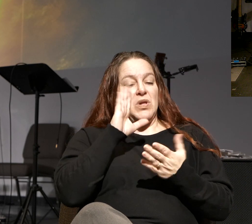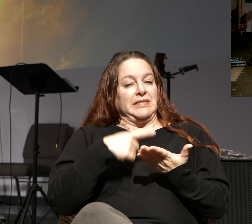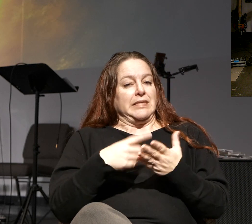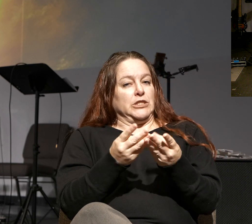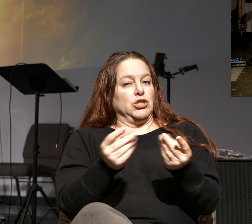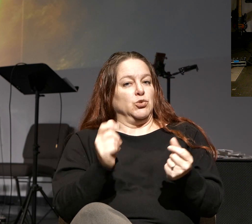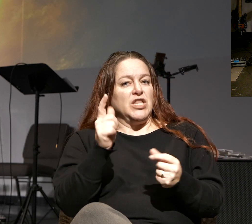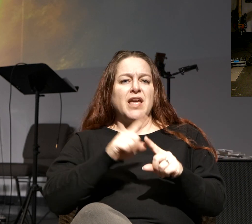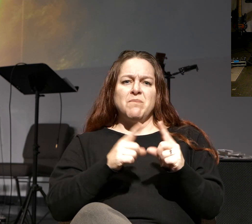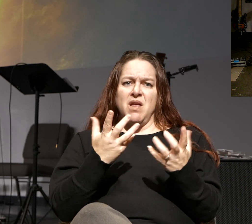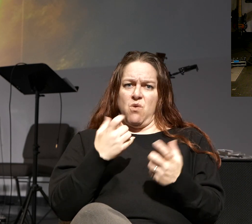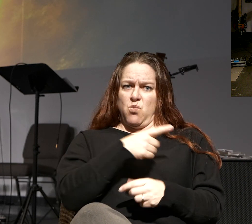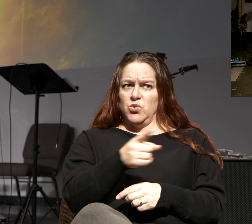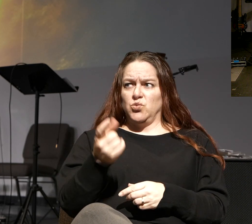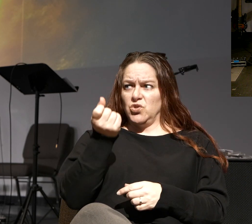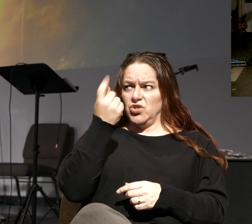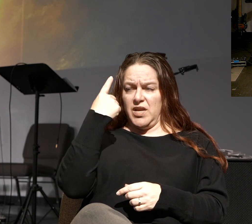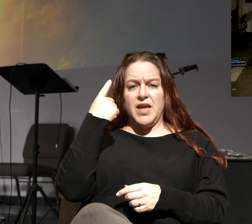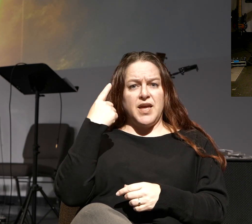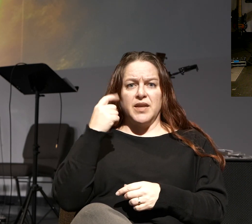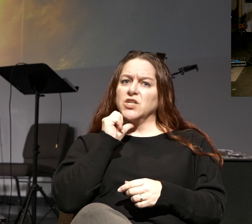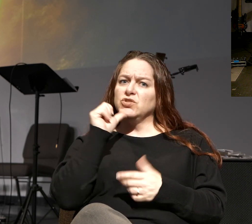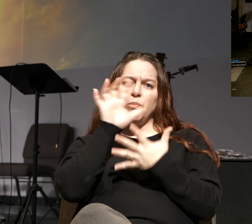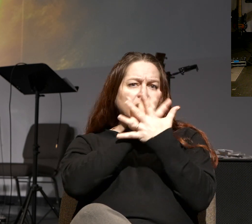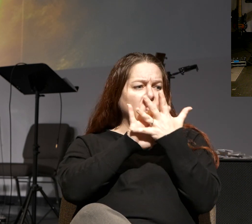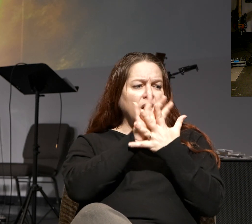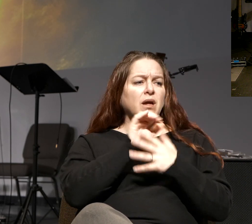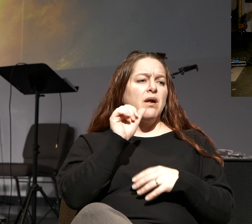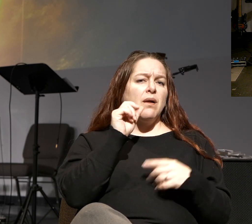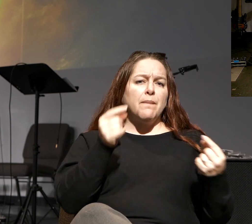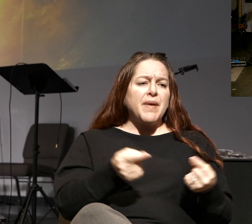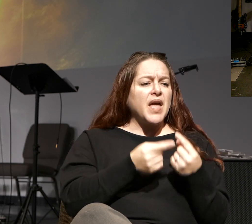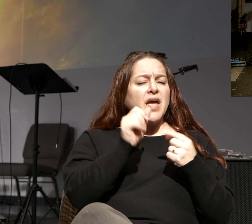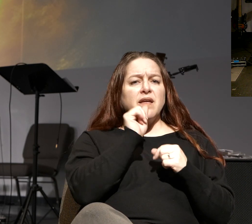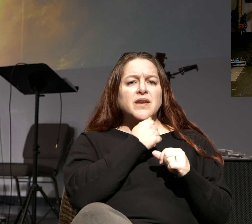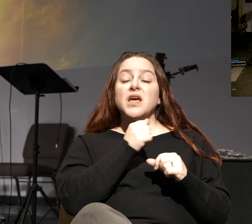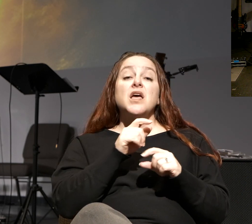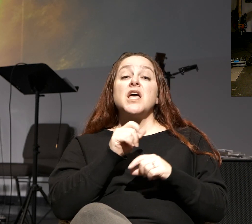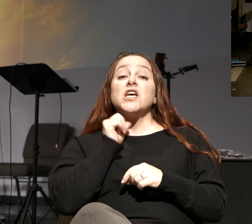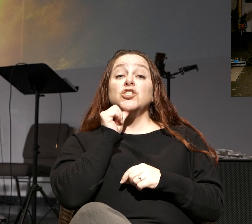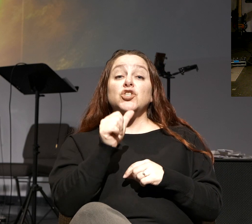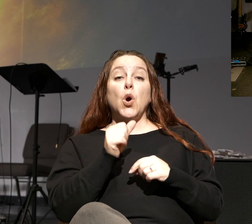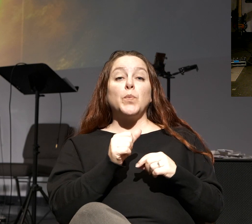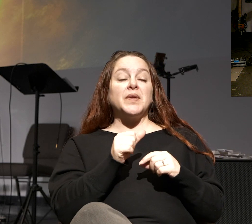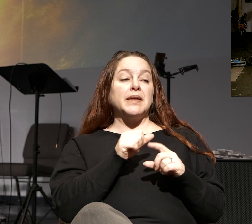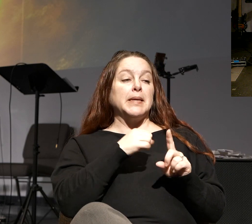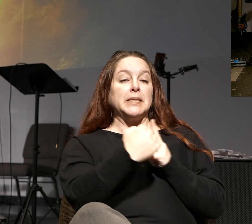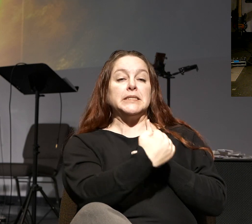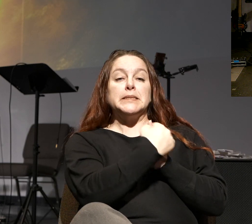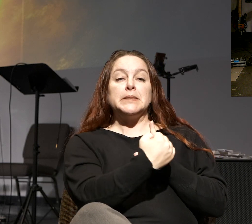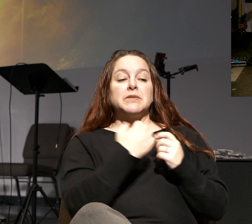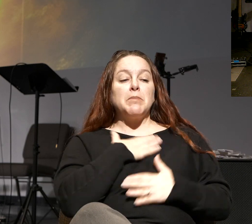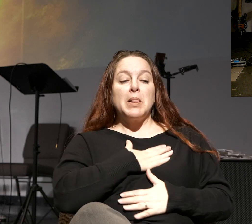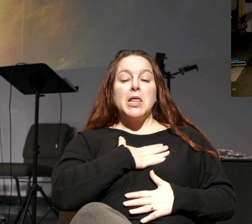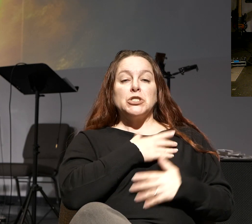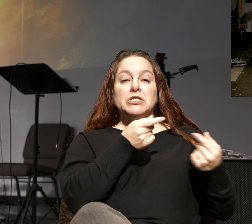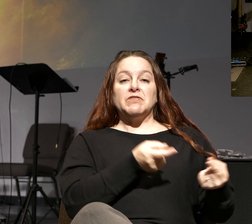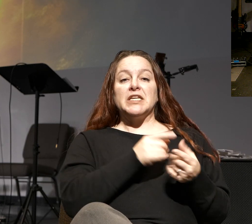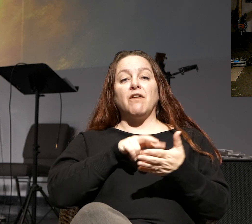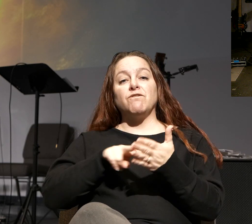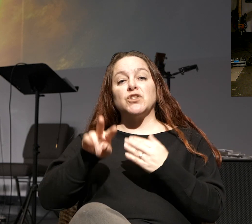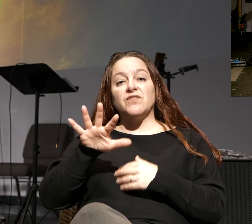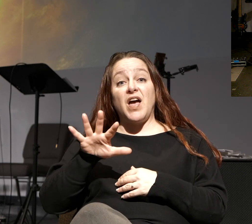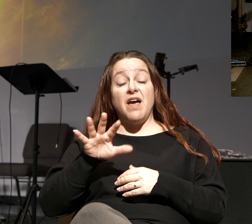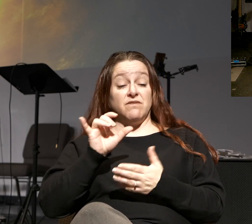I just want to make sure you understood that. Don't be disillusioned by the pain of suffering, and don't be deceived by the pleasures of sin. Look what verse 5 says,